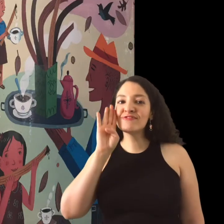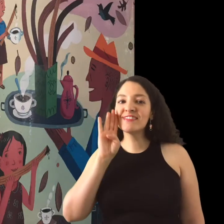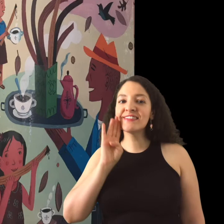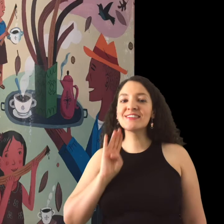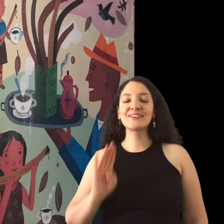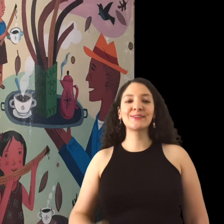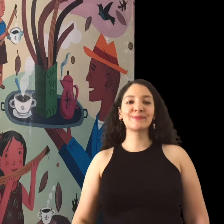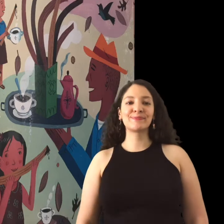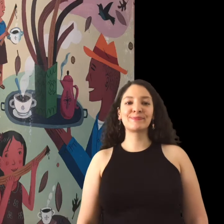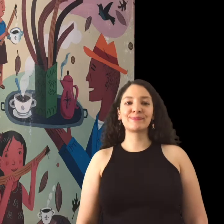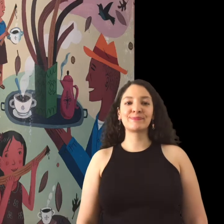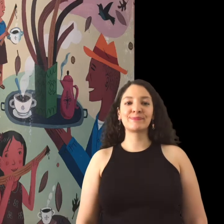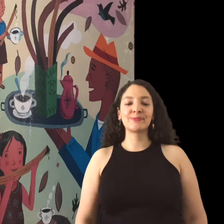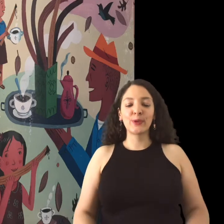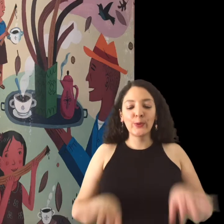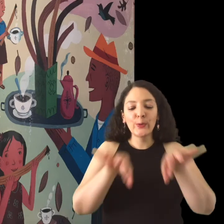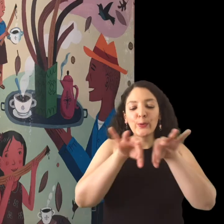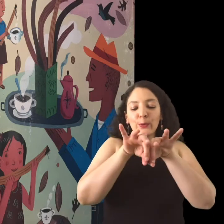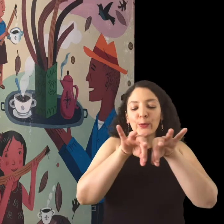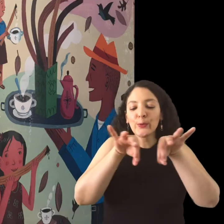Marron. Brown.